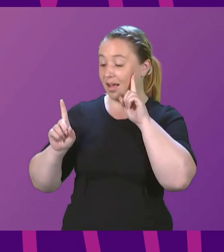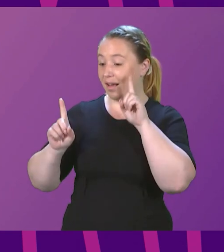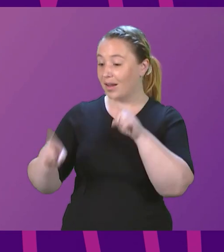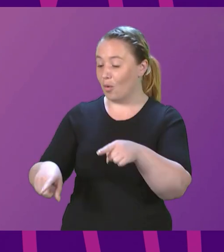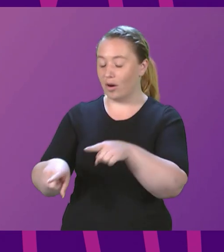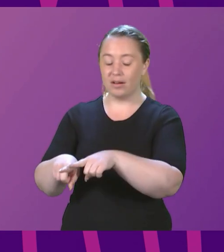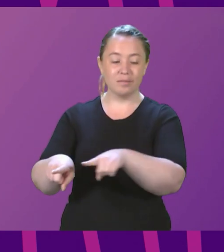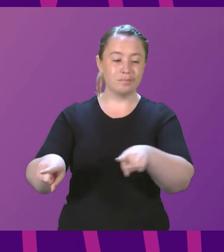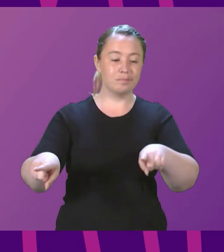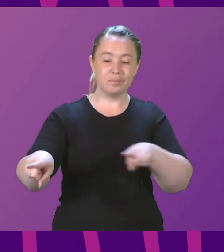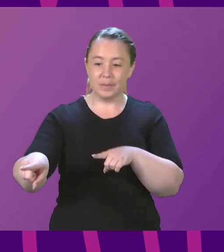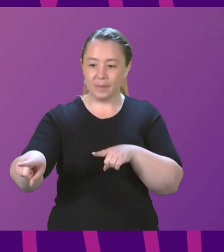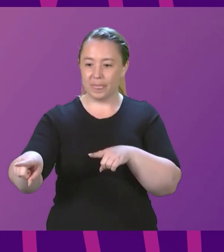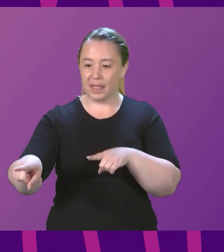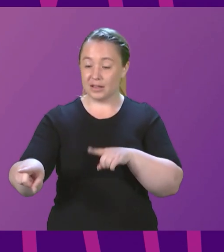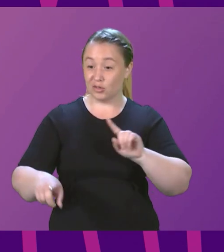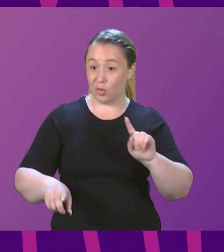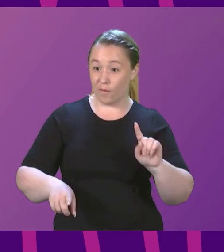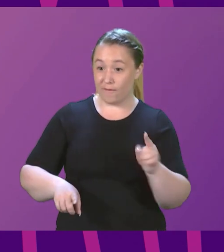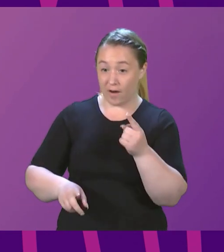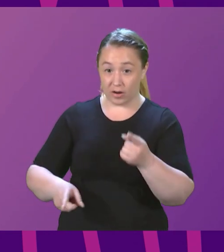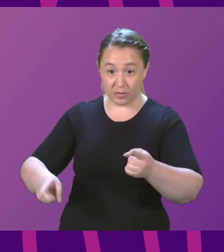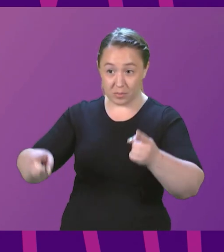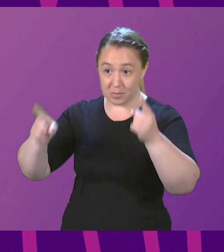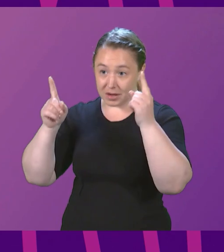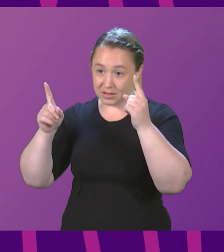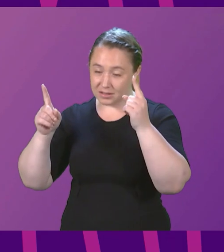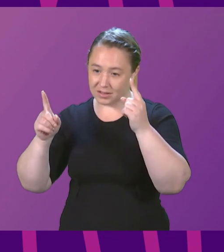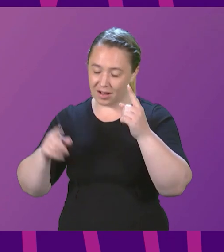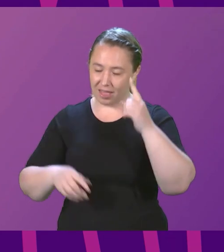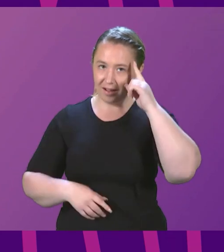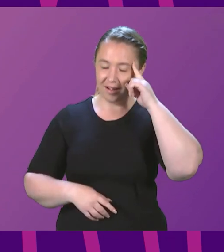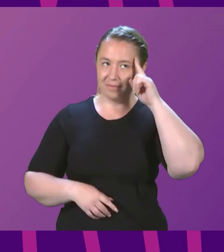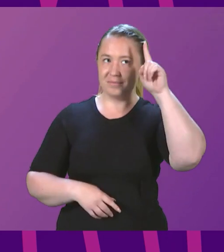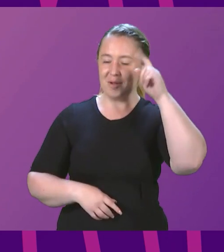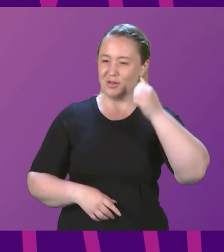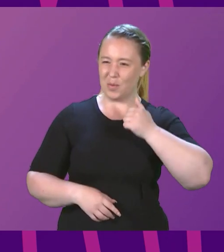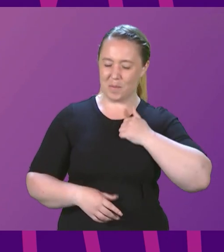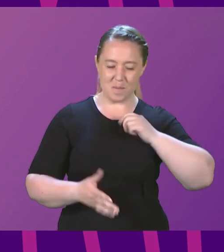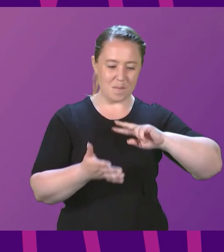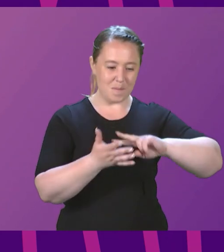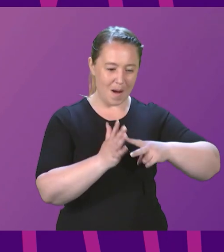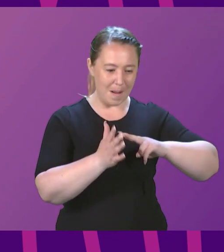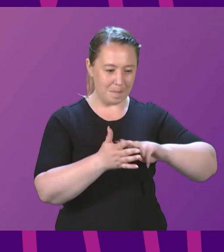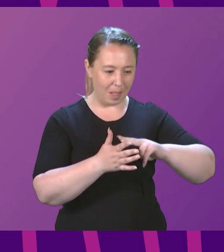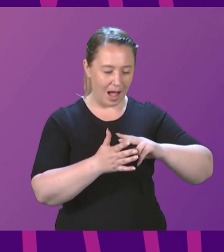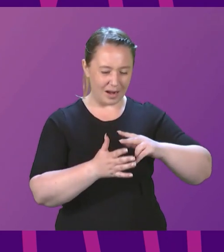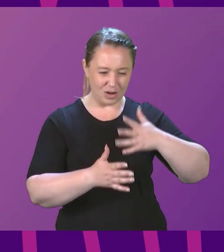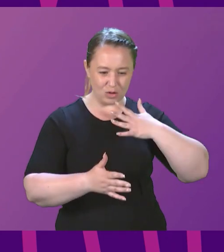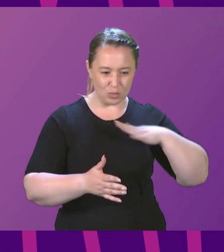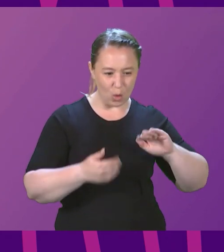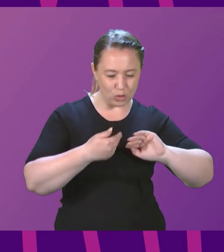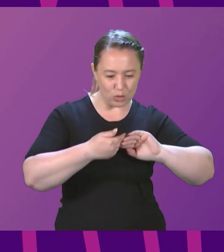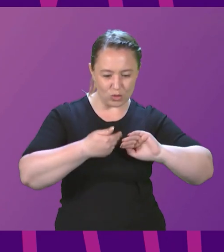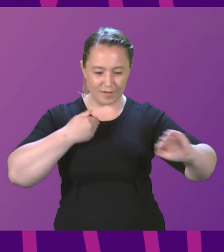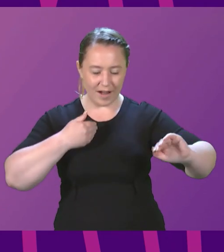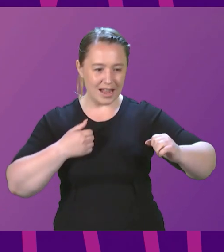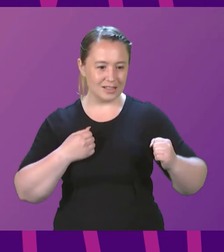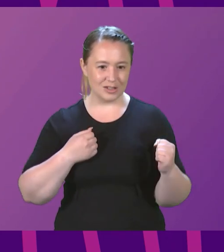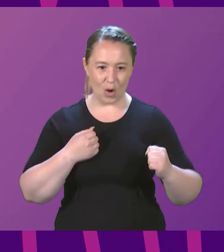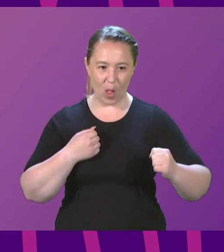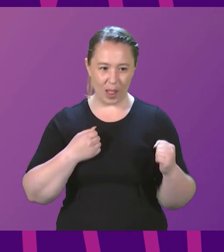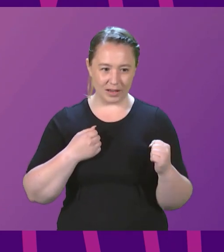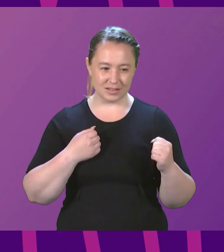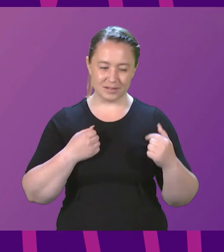Instead, the first minister is putting her plans to divide Scotland front and centre. Nicola